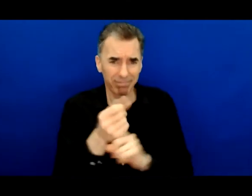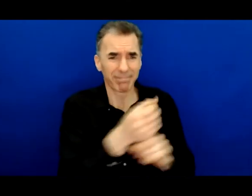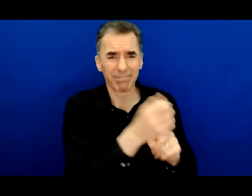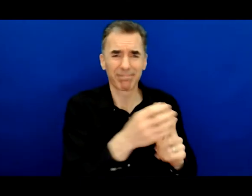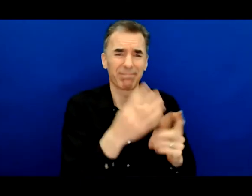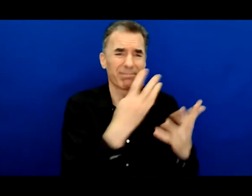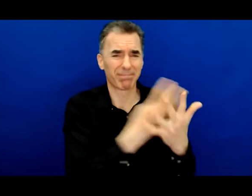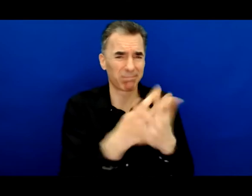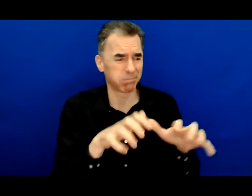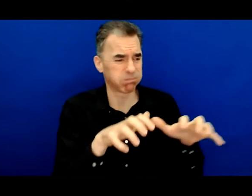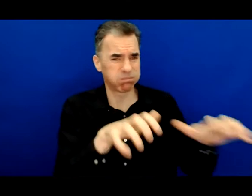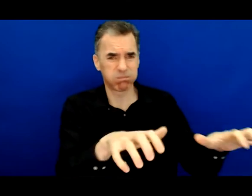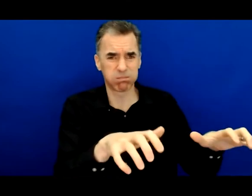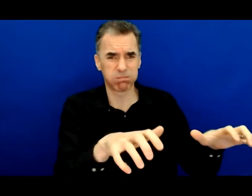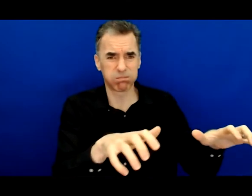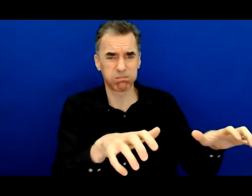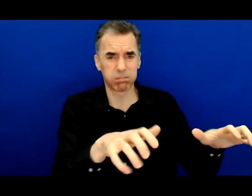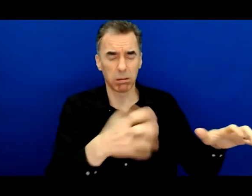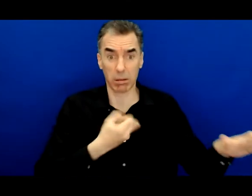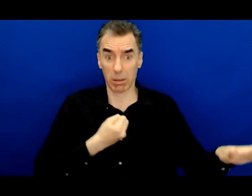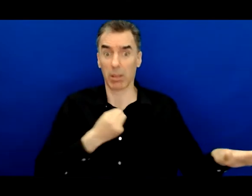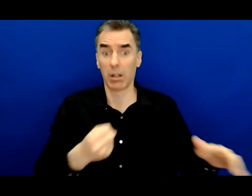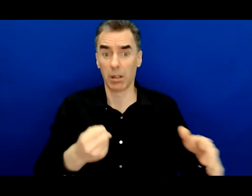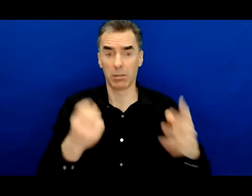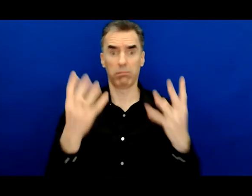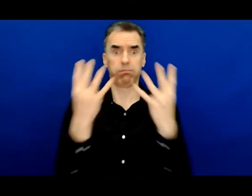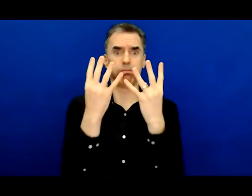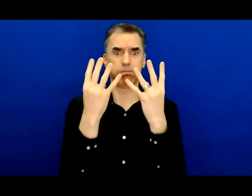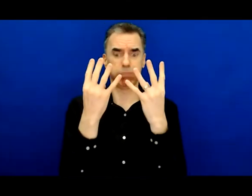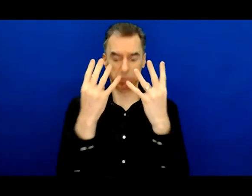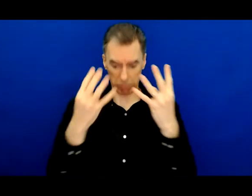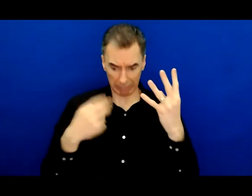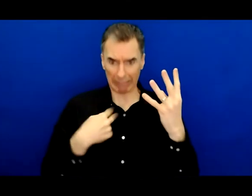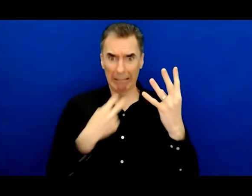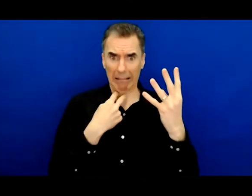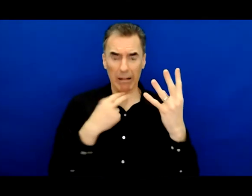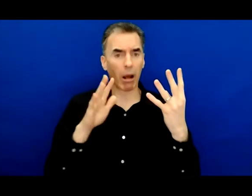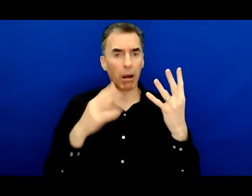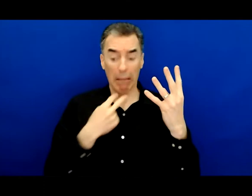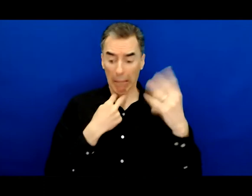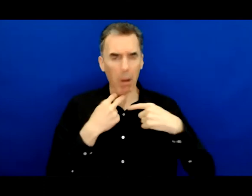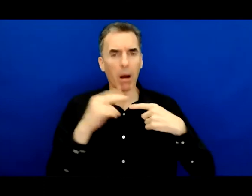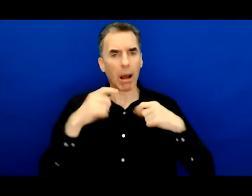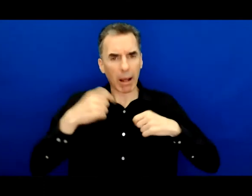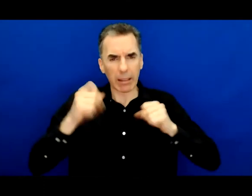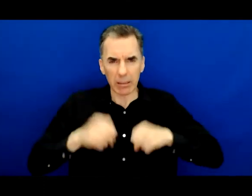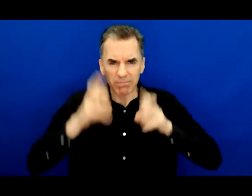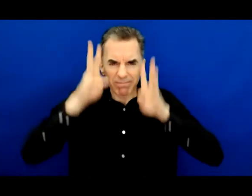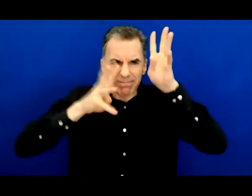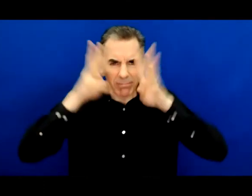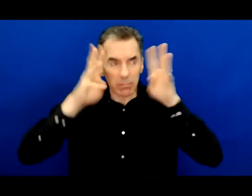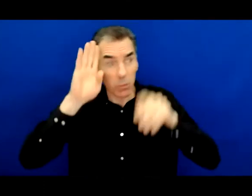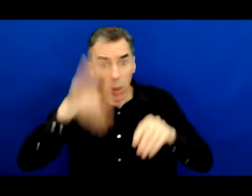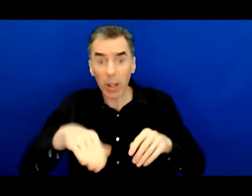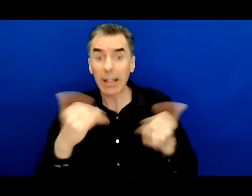cages human bodies, but the genius and spirit of innovation that lives in each of us. We lock up America's best and brightest.